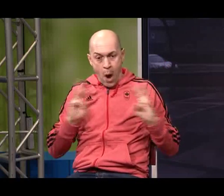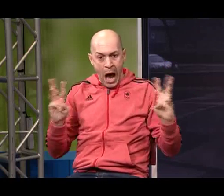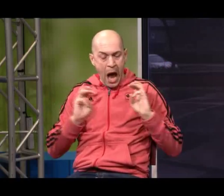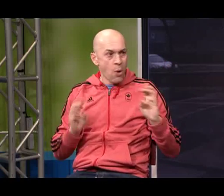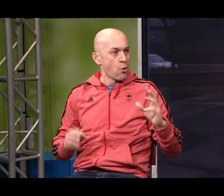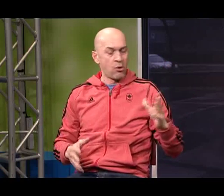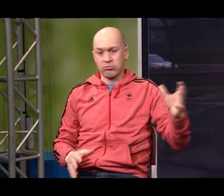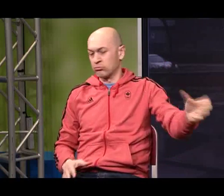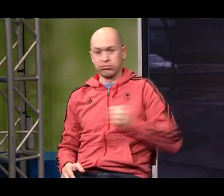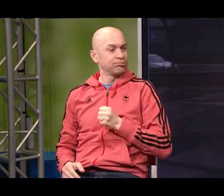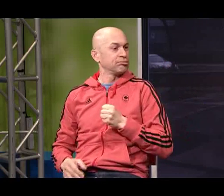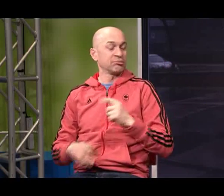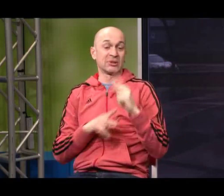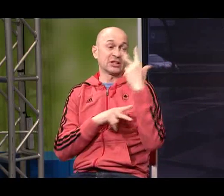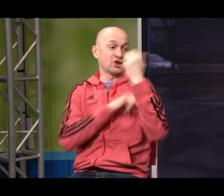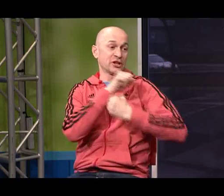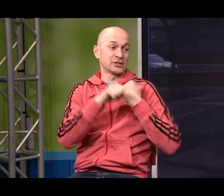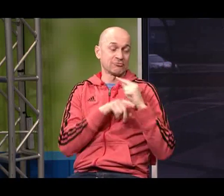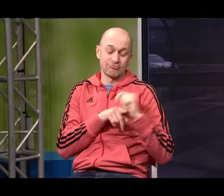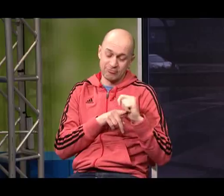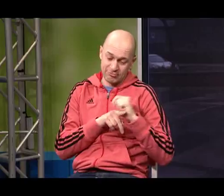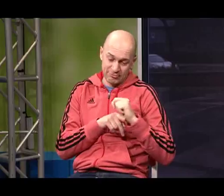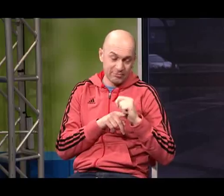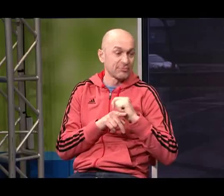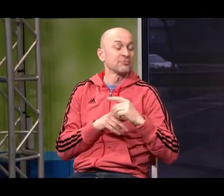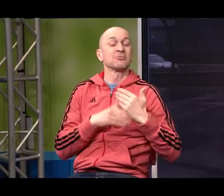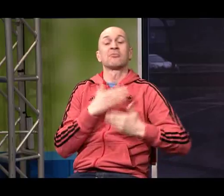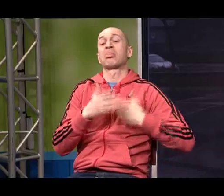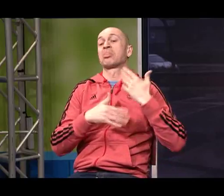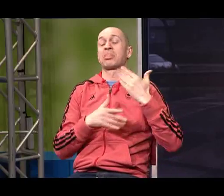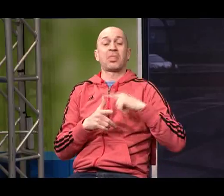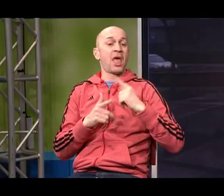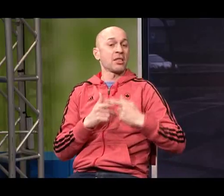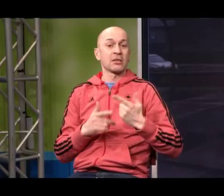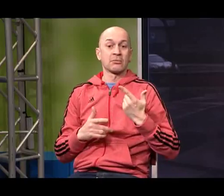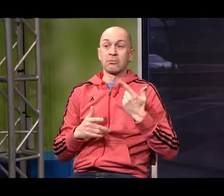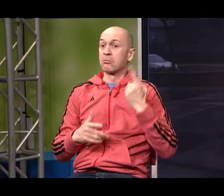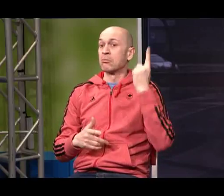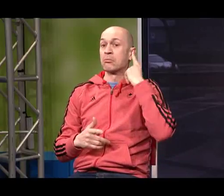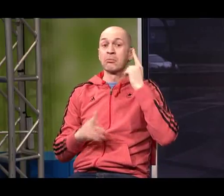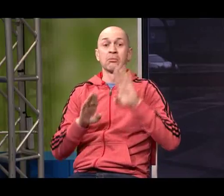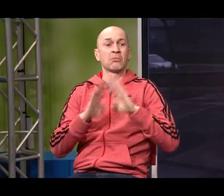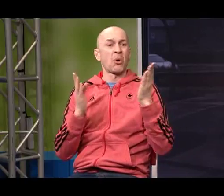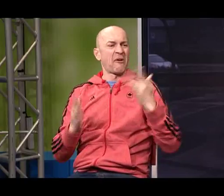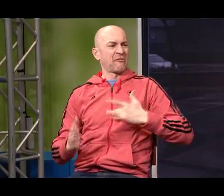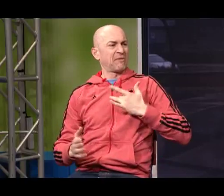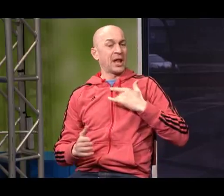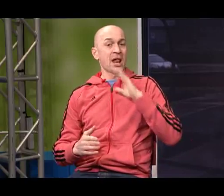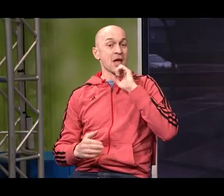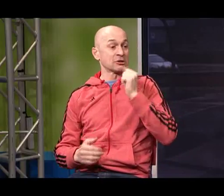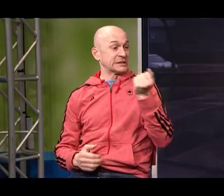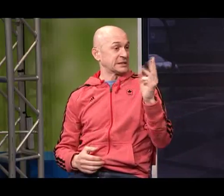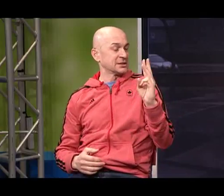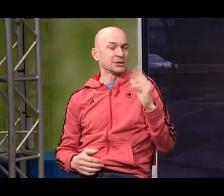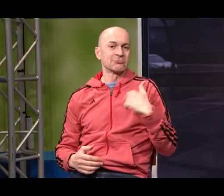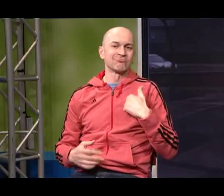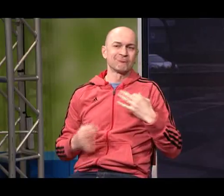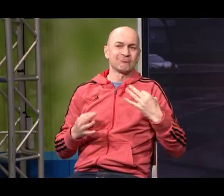people were really really impressed and from then on I was brought in as a professional and got more and more training when I turned